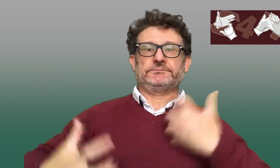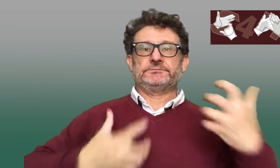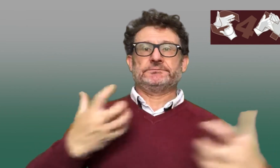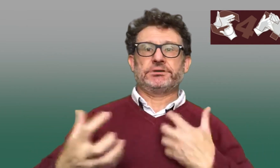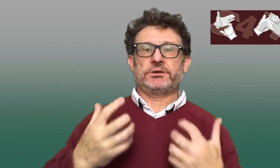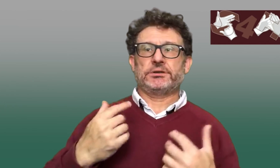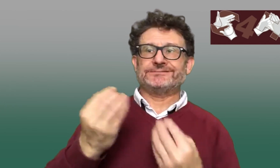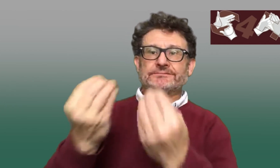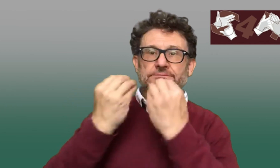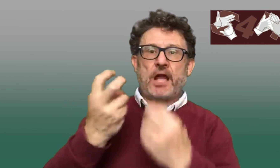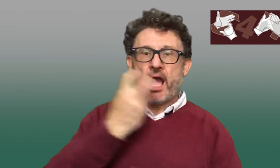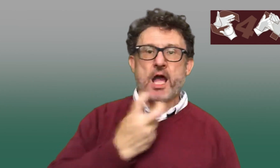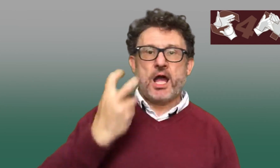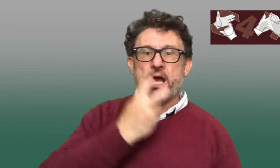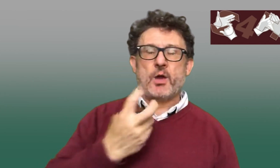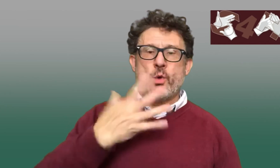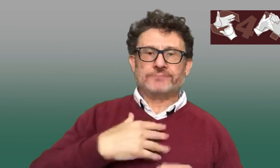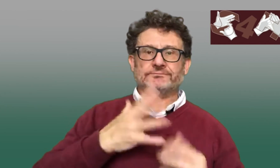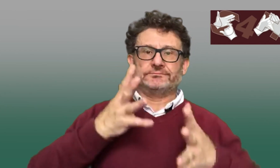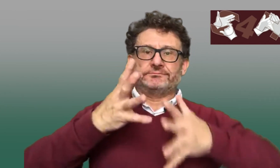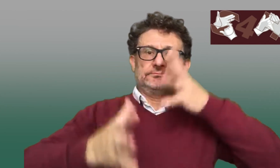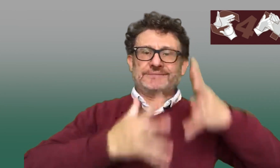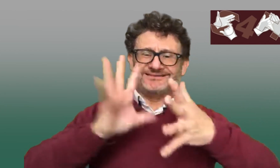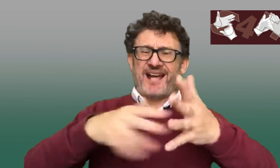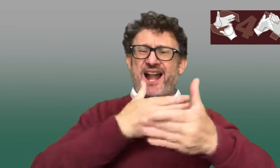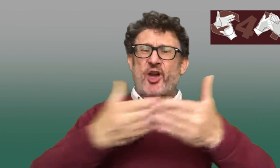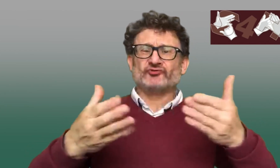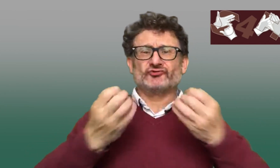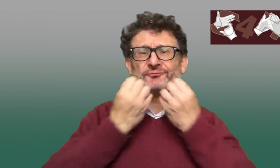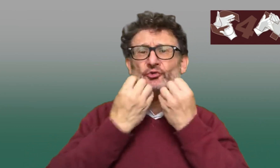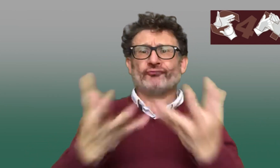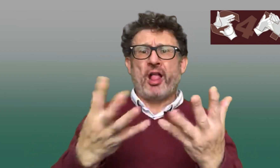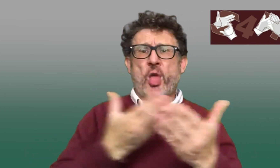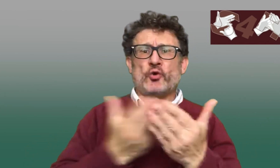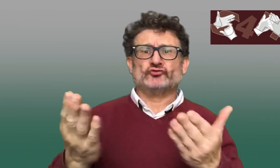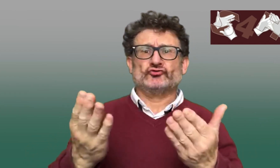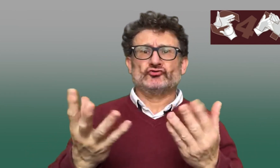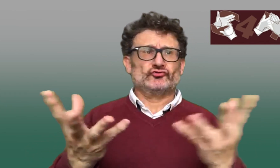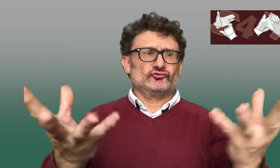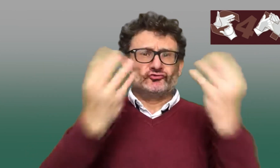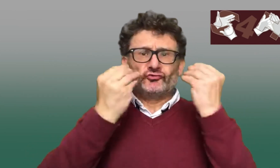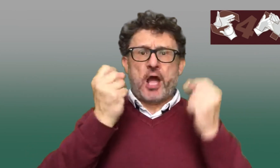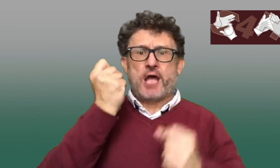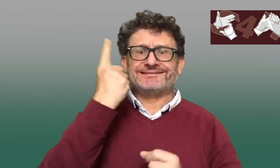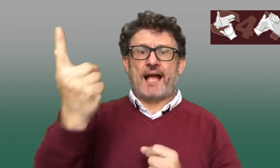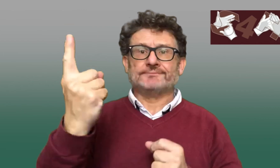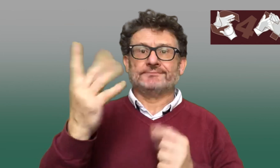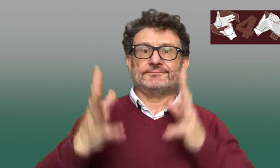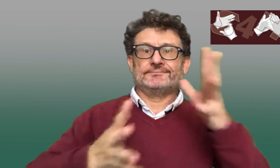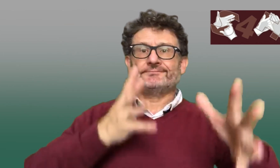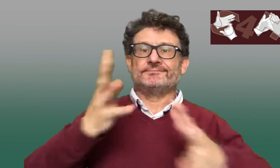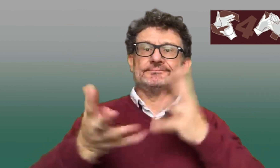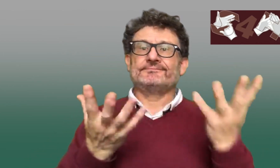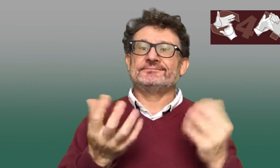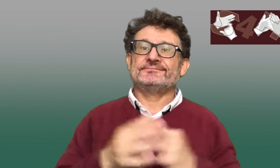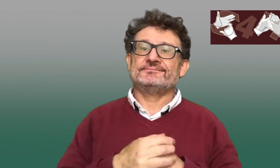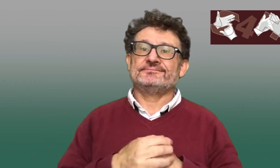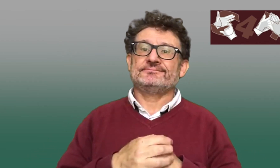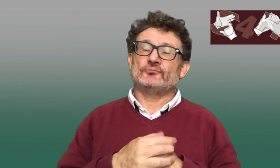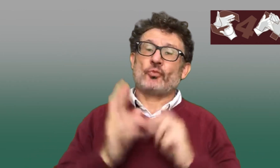who have mental health issues in comparison to that of their hearing peers. You know, sign language is a beautiful language. And